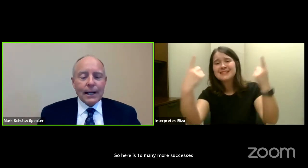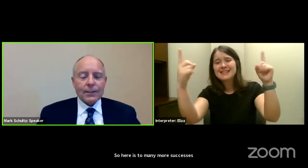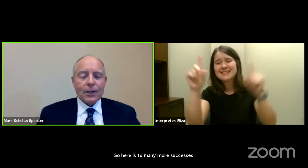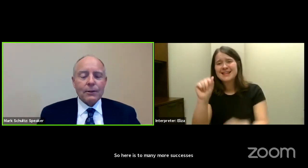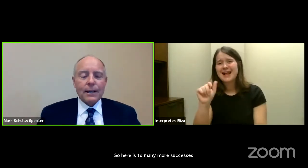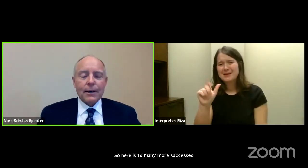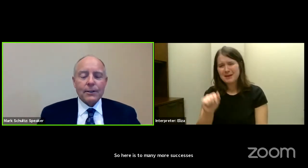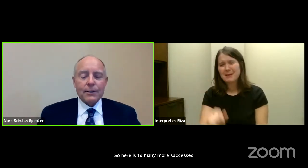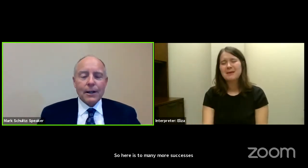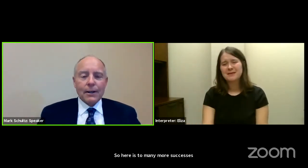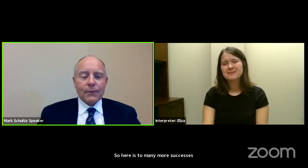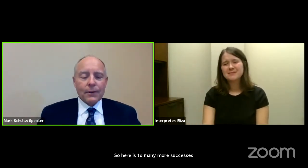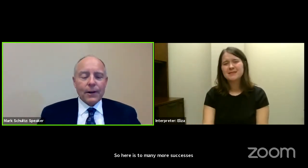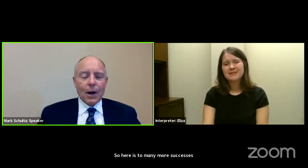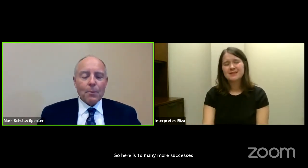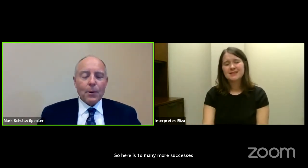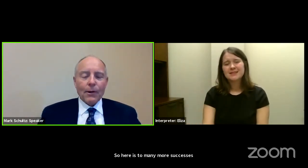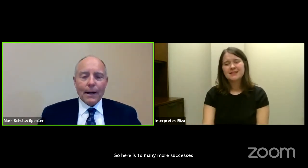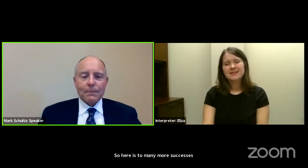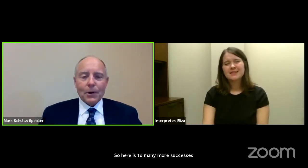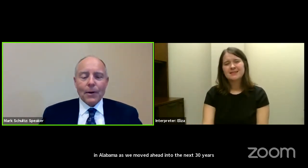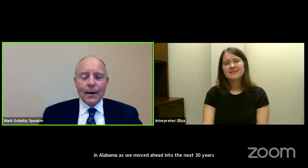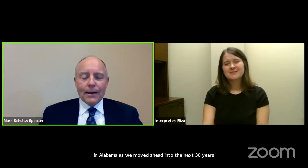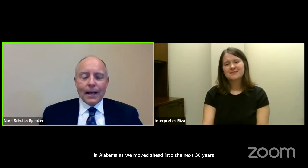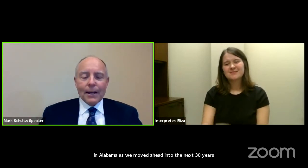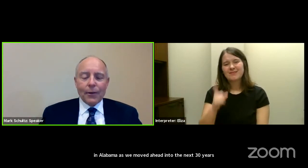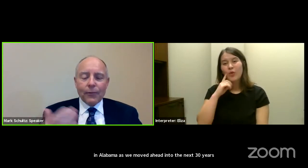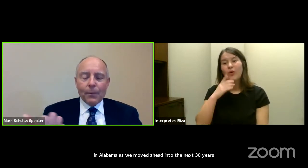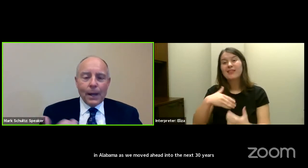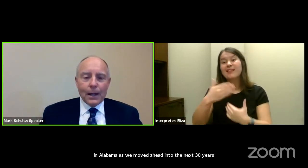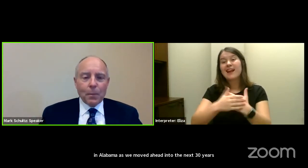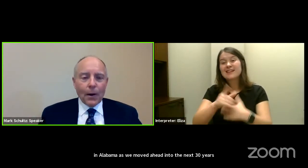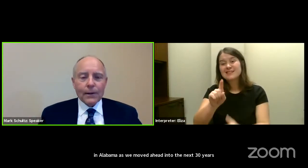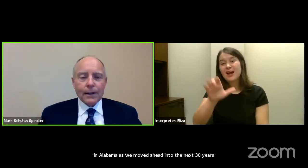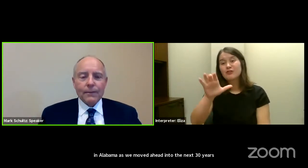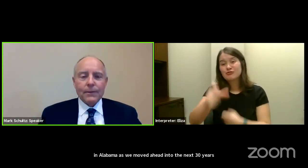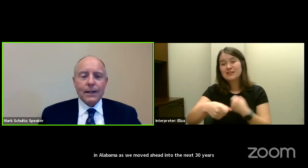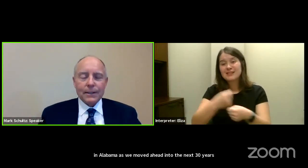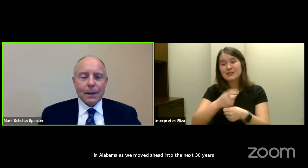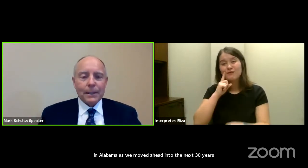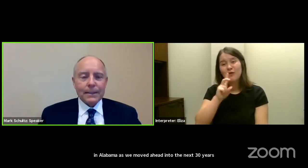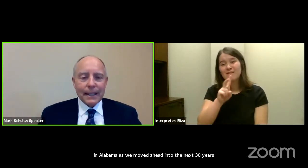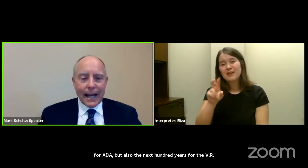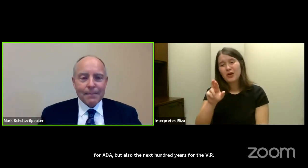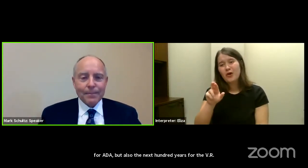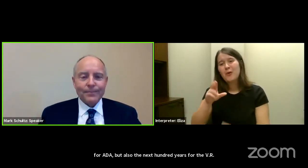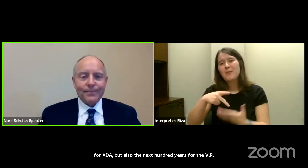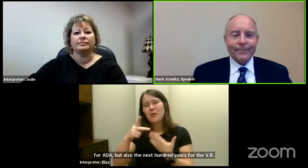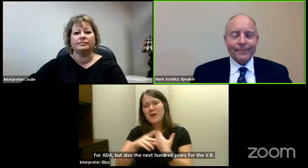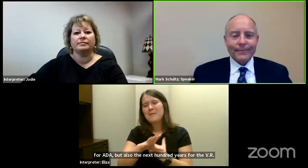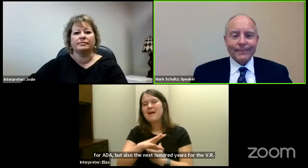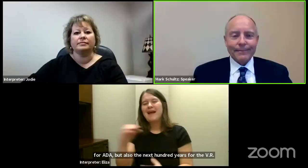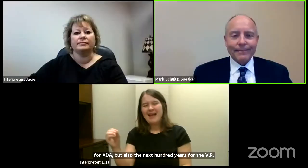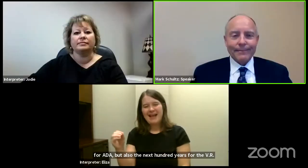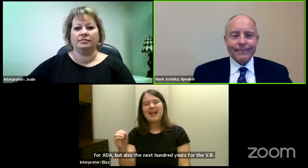but also the next 100 years for the VR program. So thank you for being a part of the summit today.